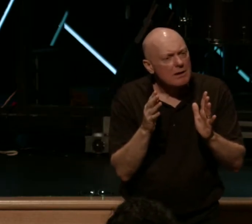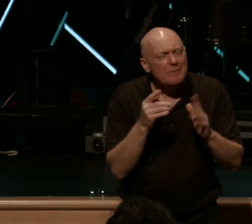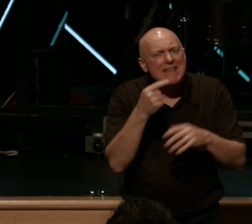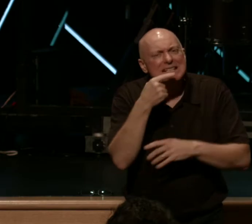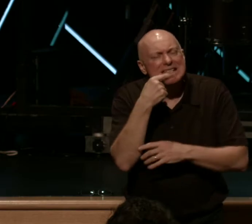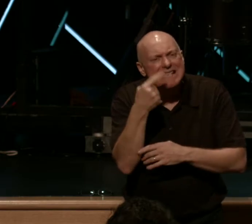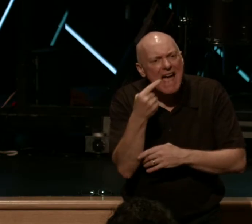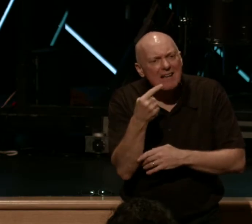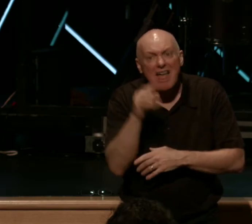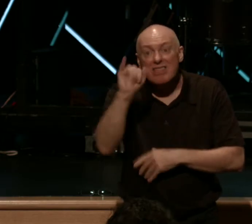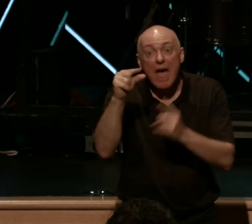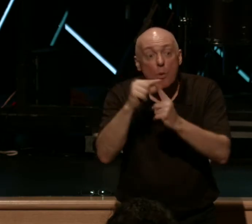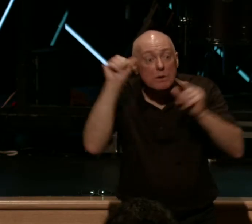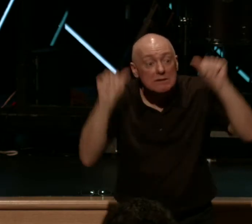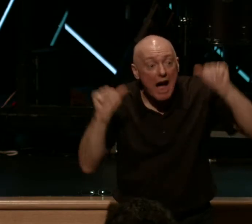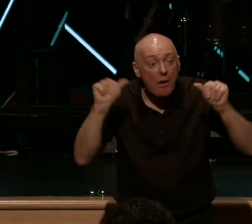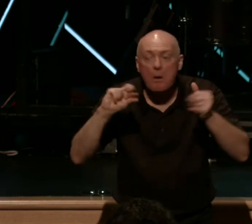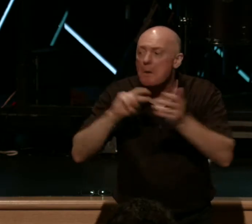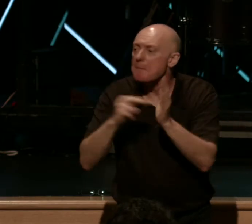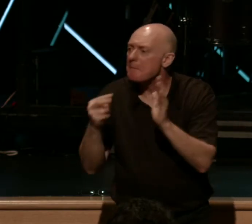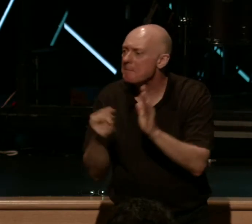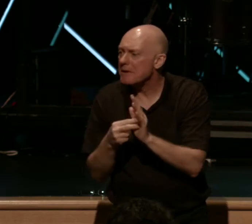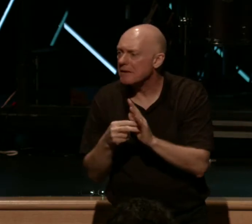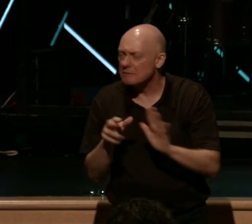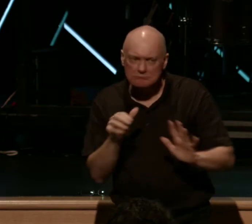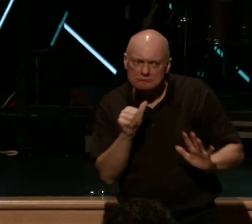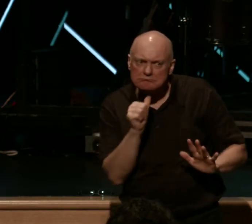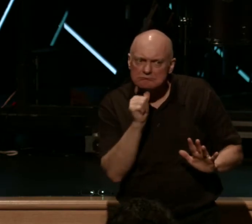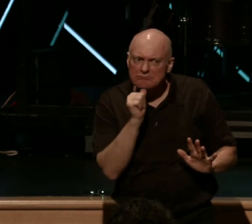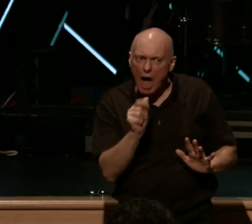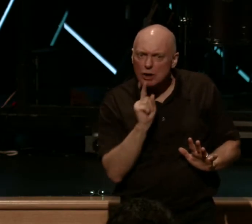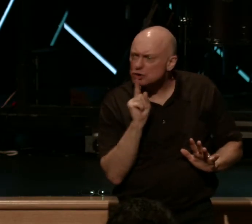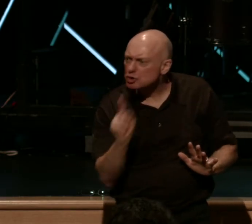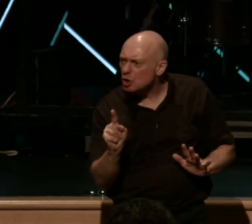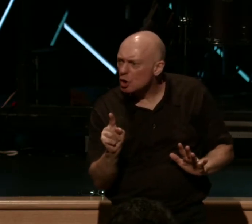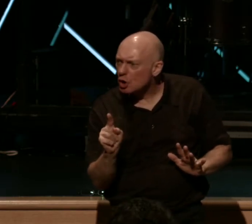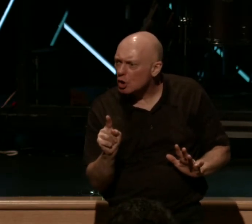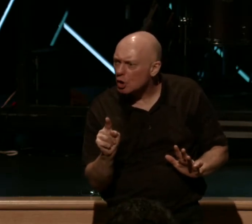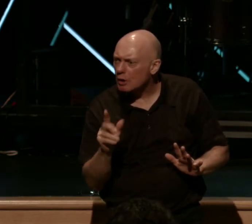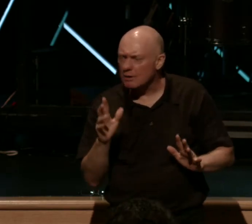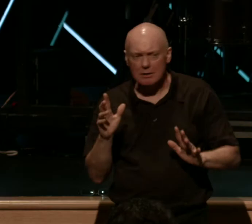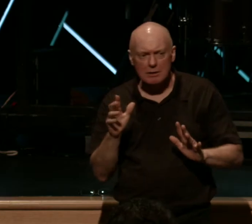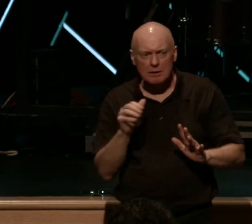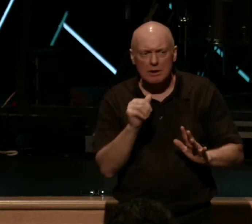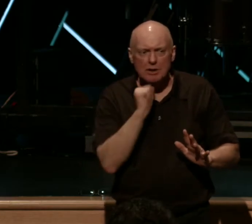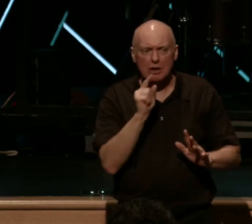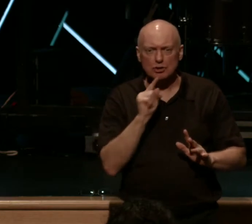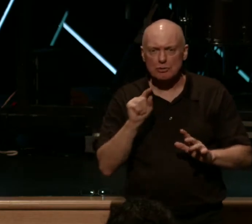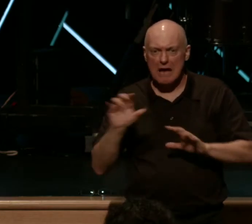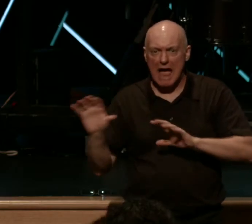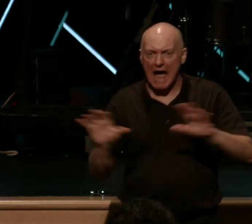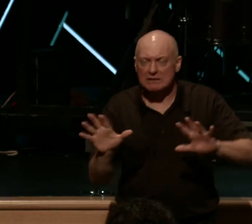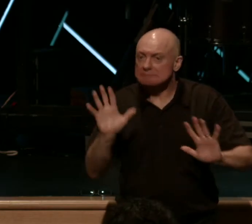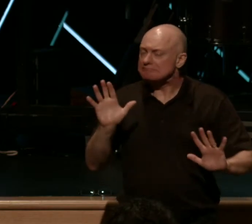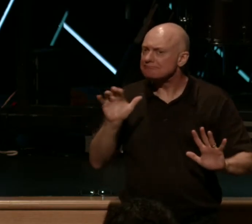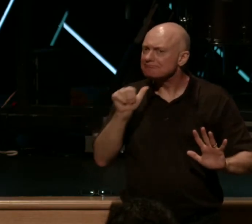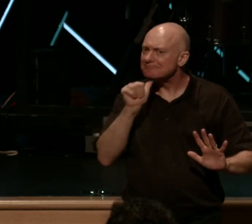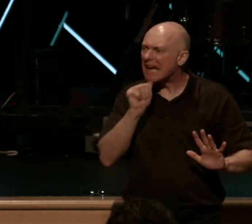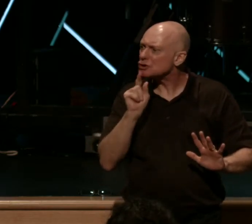says. That word means to be uncertain about taking a particular action or going in a particular